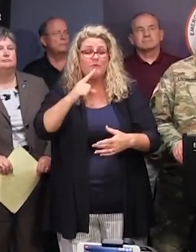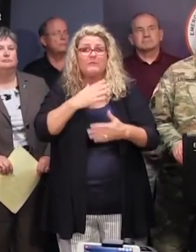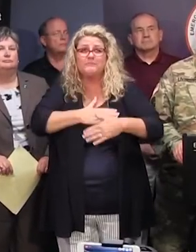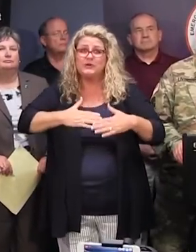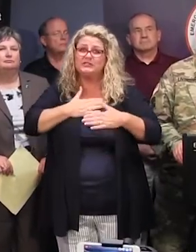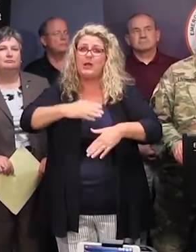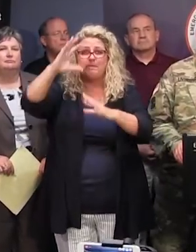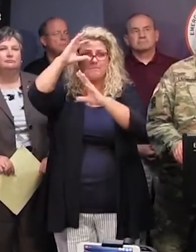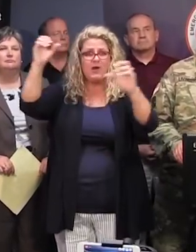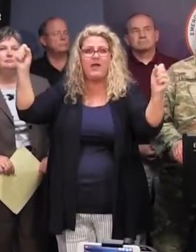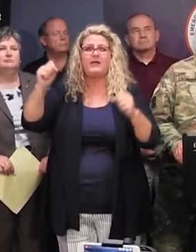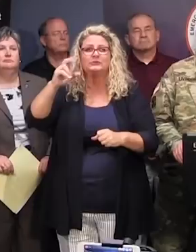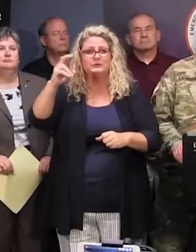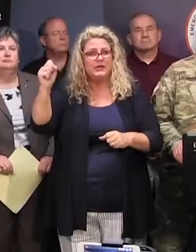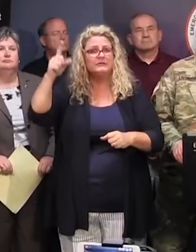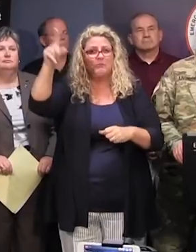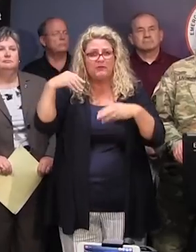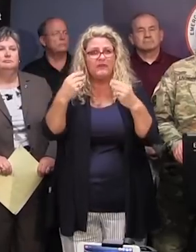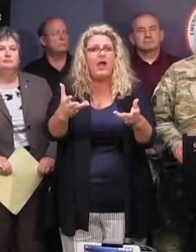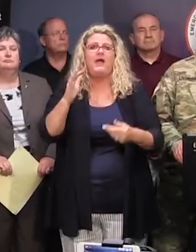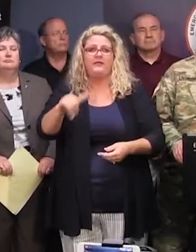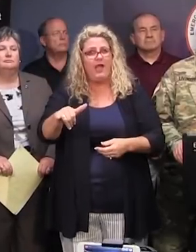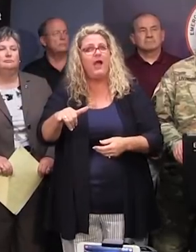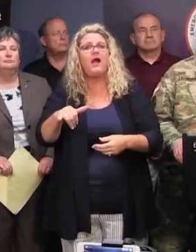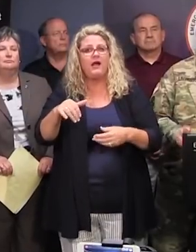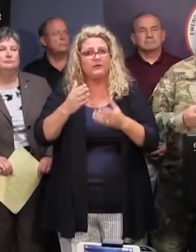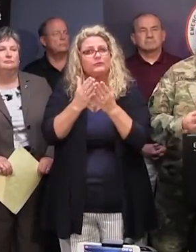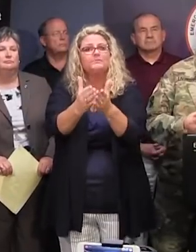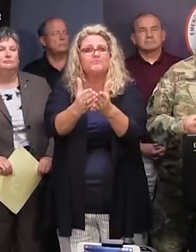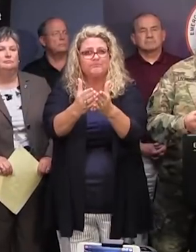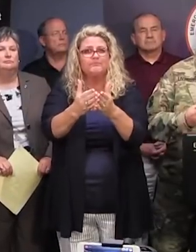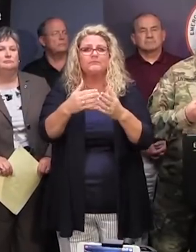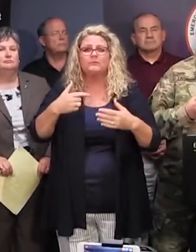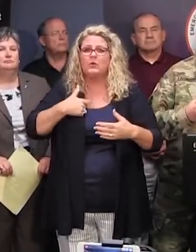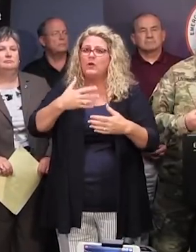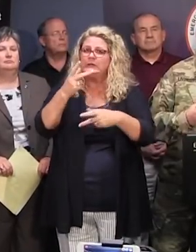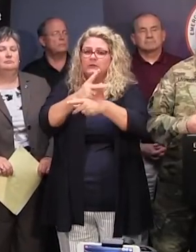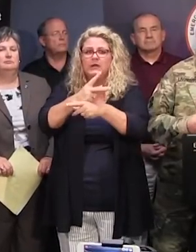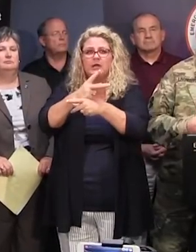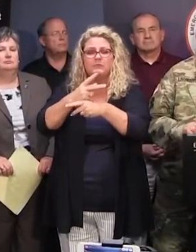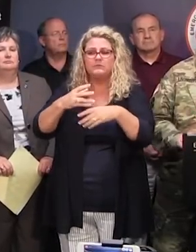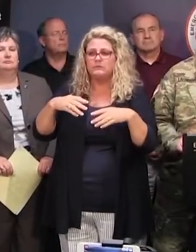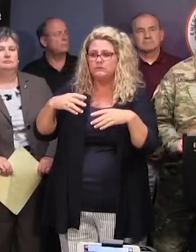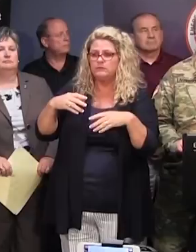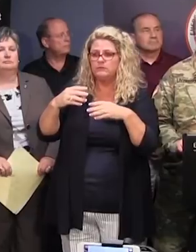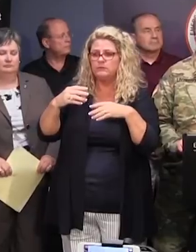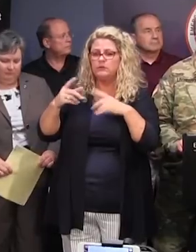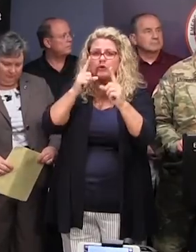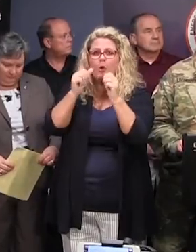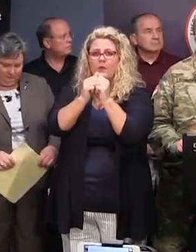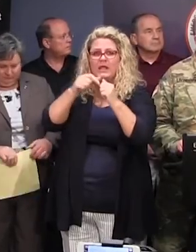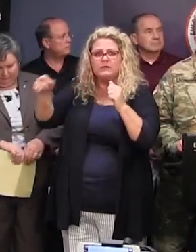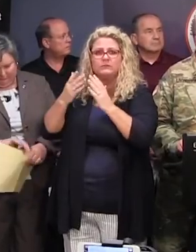appreciate the president providing that, and we have tight coordination so that when those assets are used,